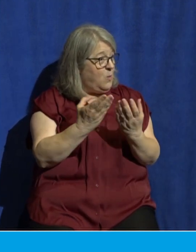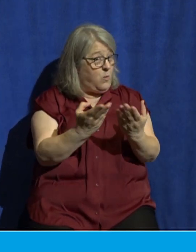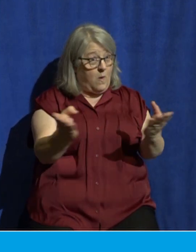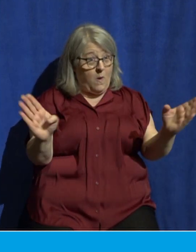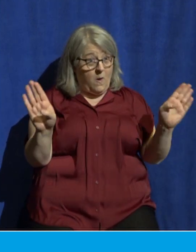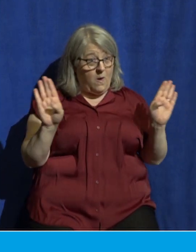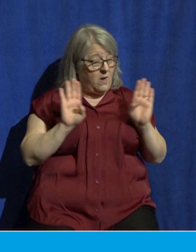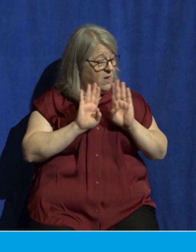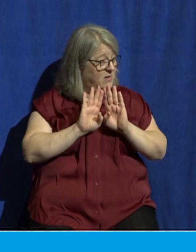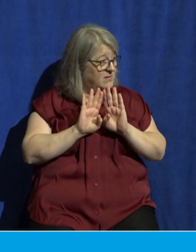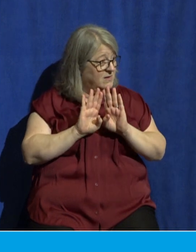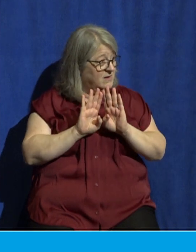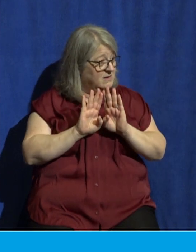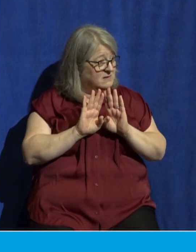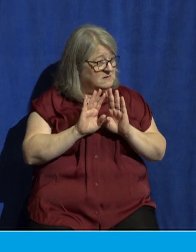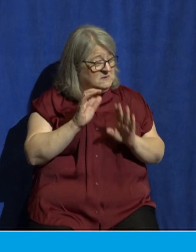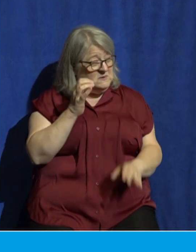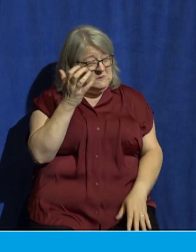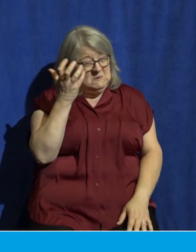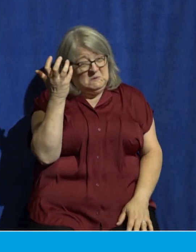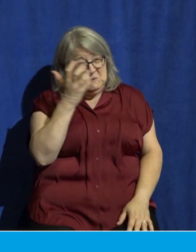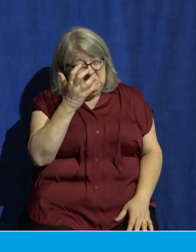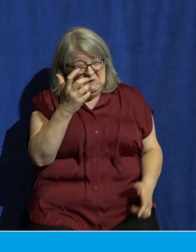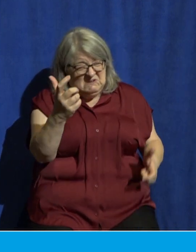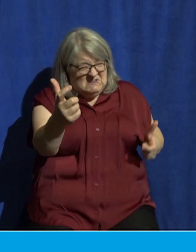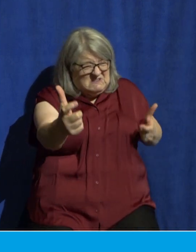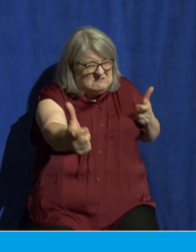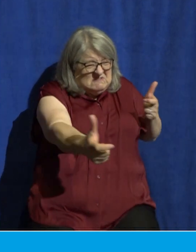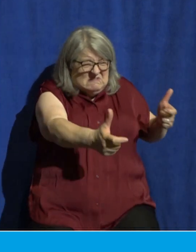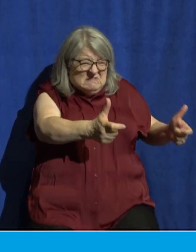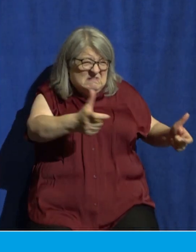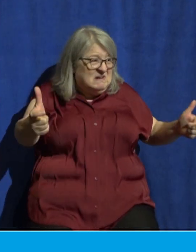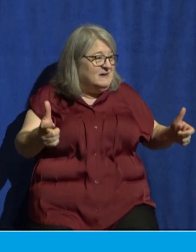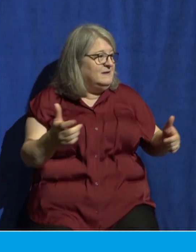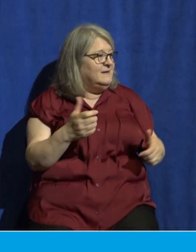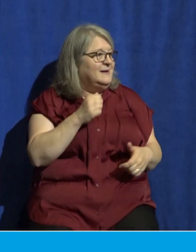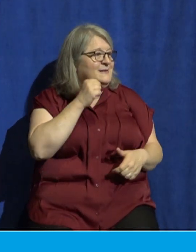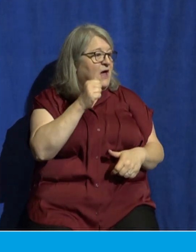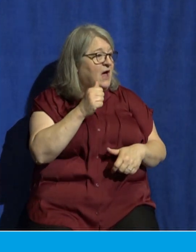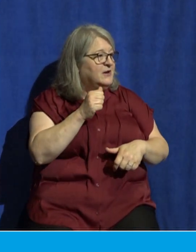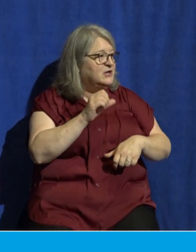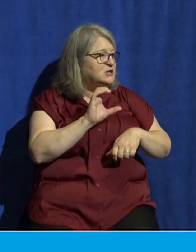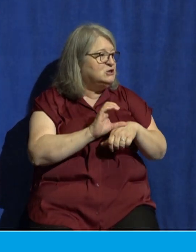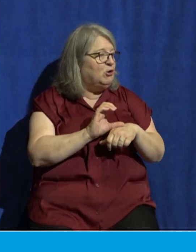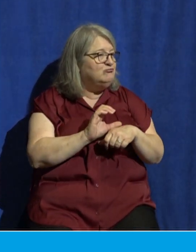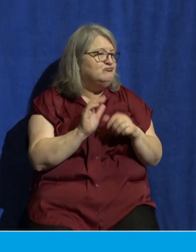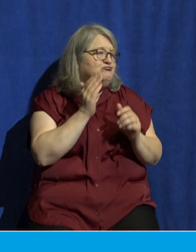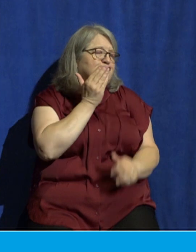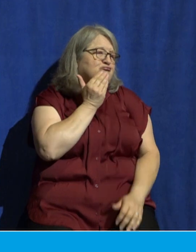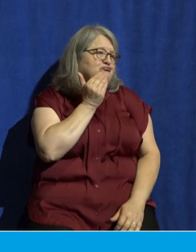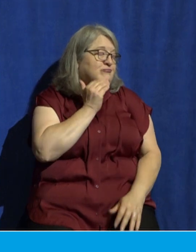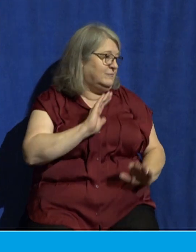massive. The temple was not just some like little church building. This was a sprawling